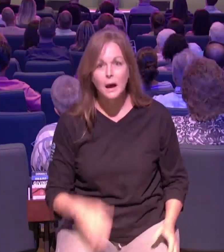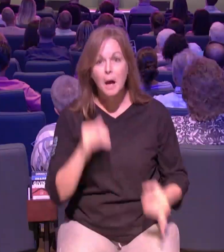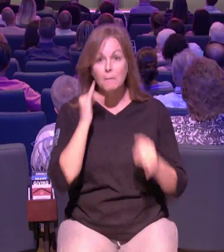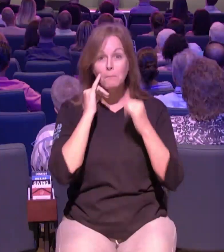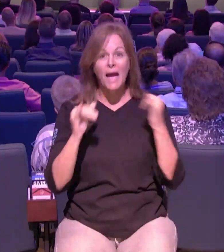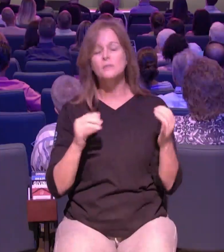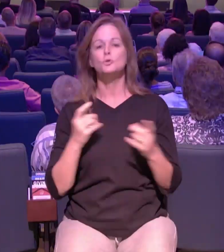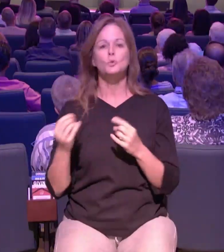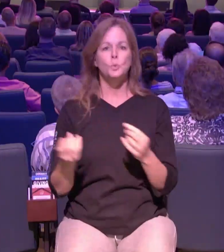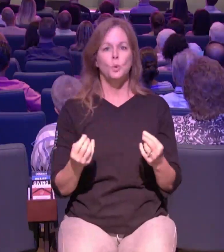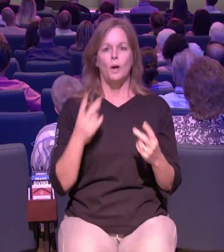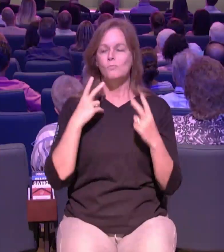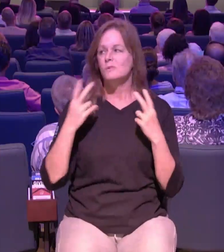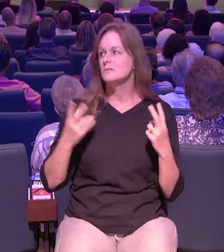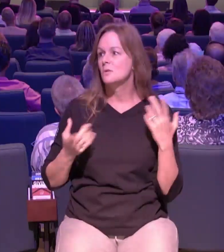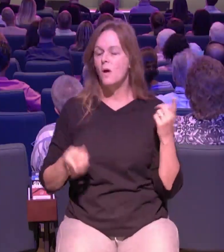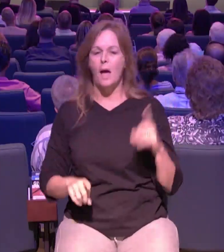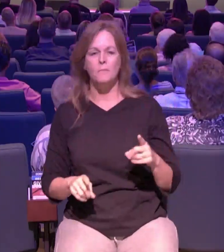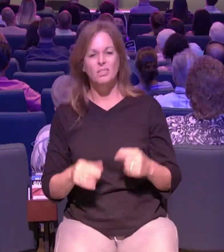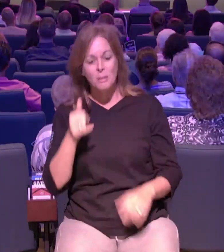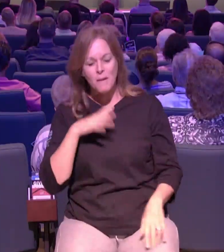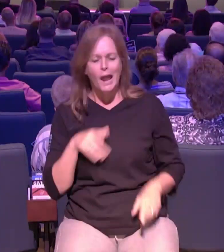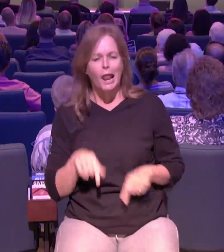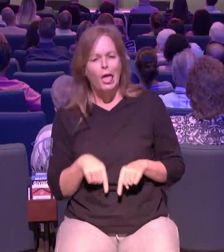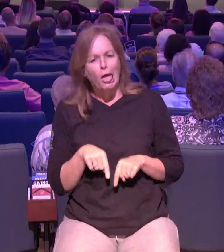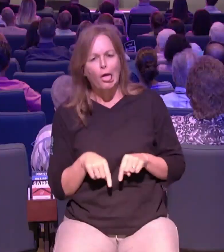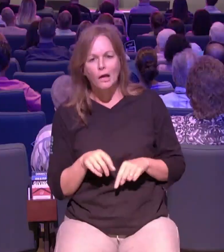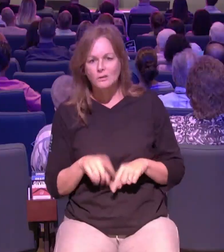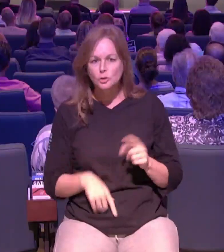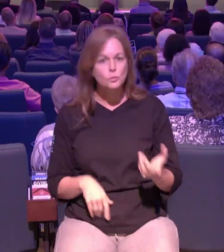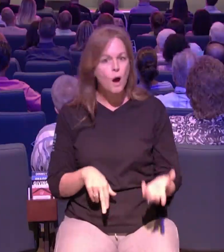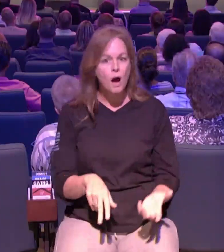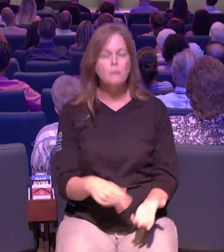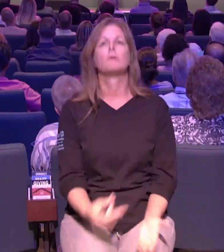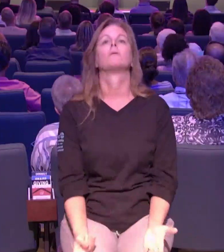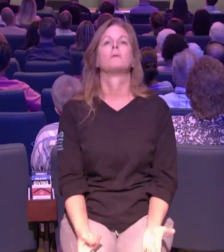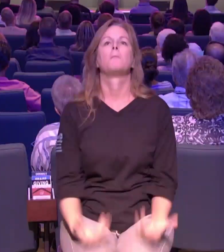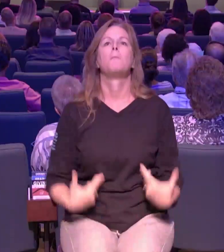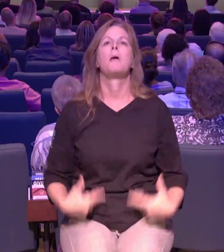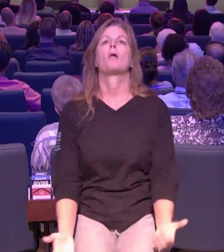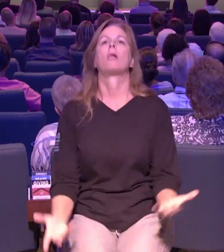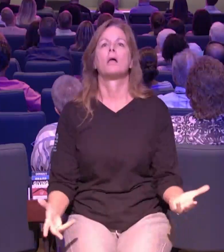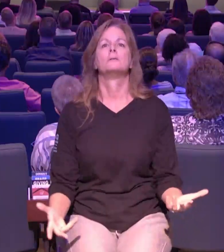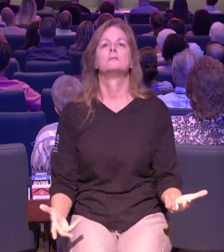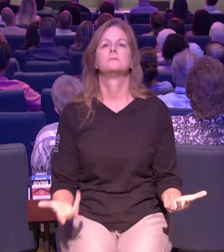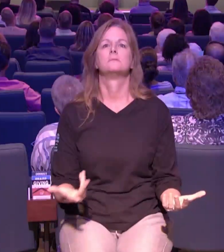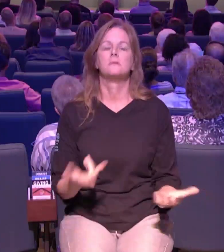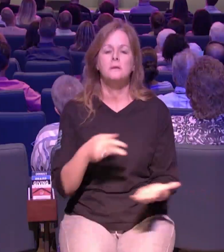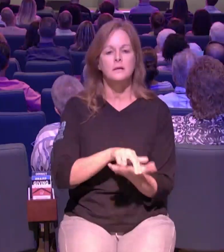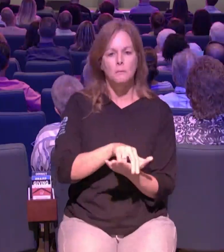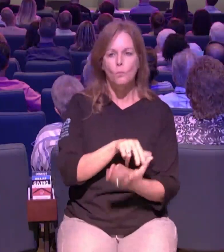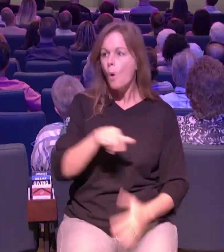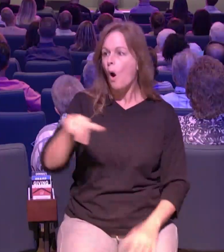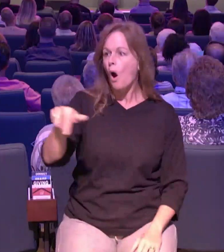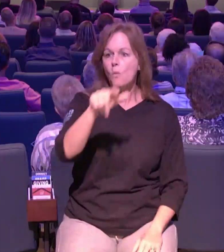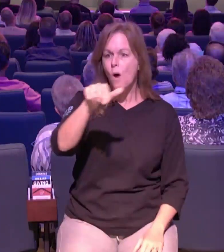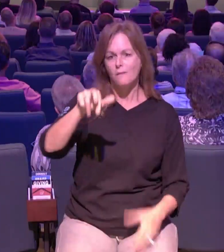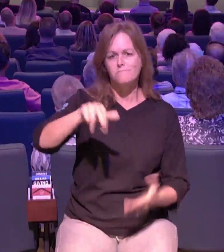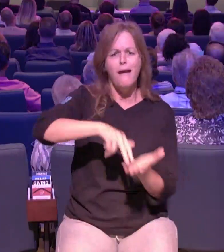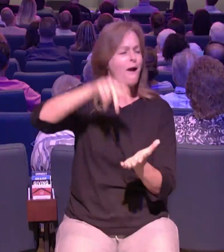can see is that this crippled man who couldn't walk all of a sudden he was paralyzed he's walking around he's probably running and dancing we see